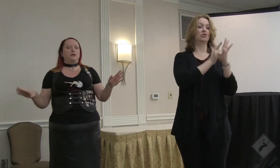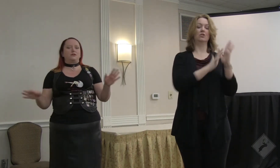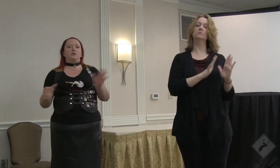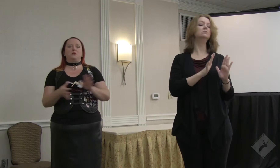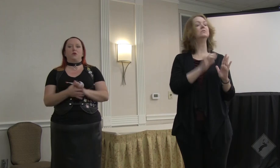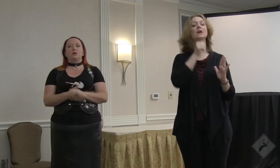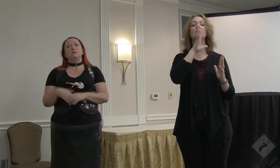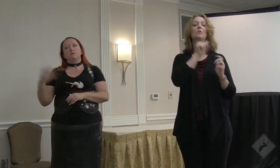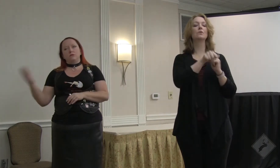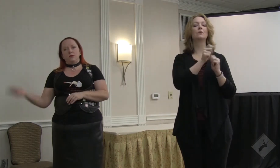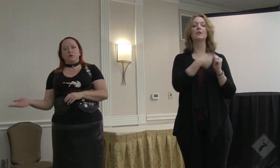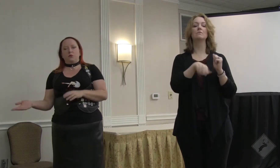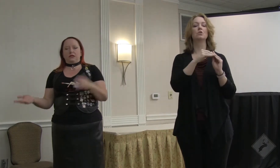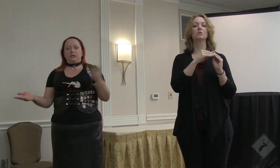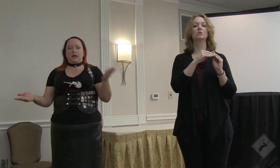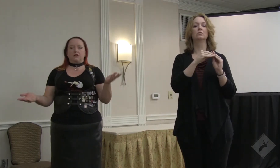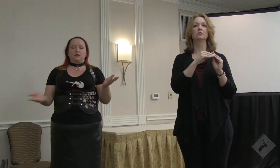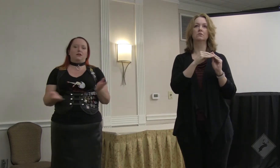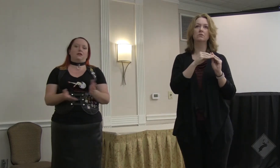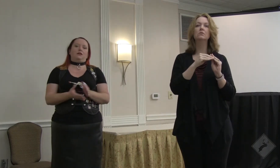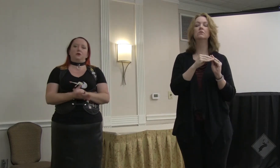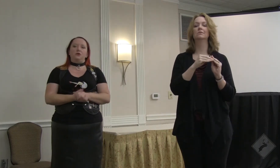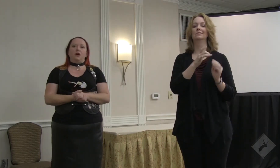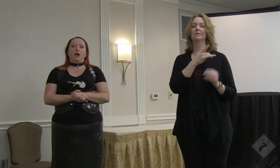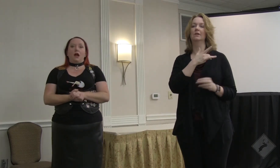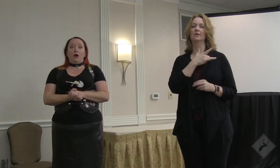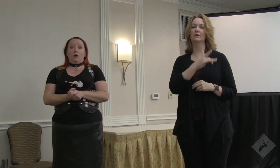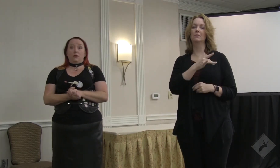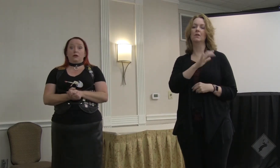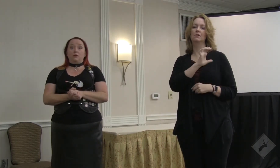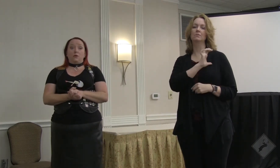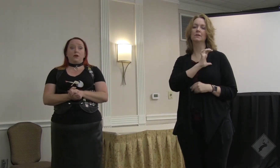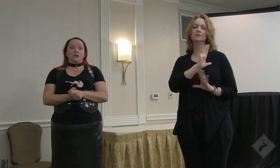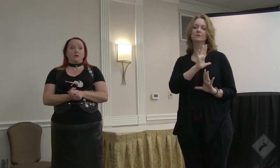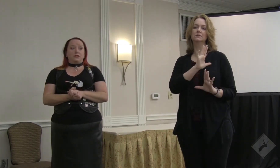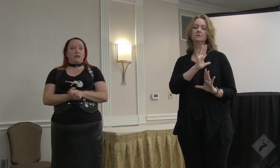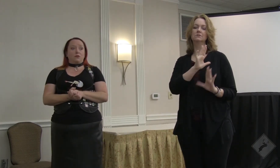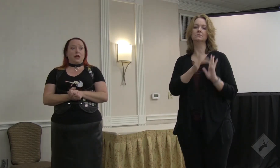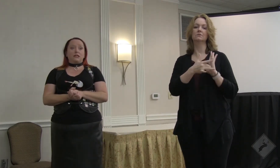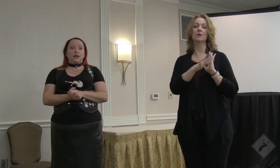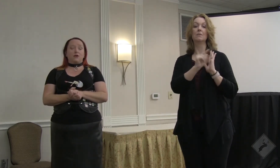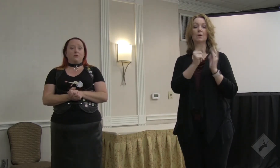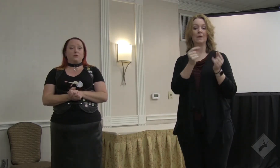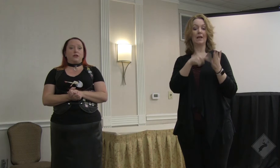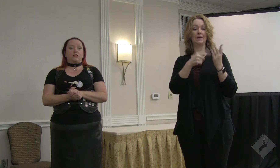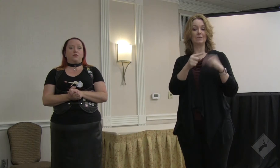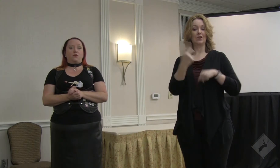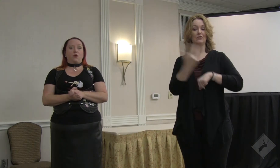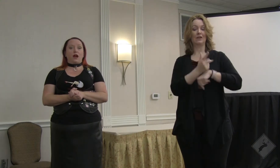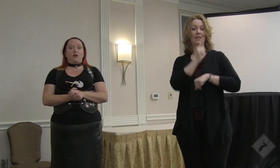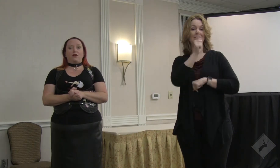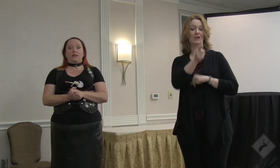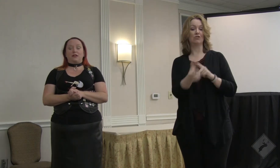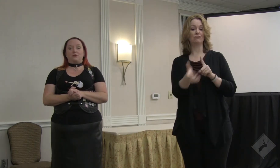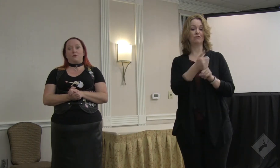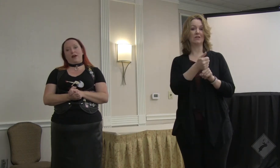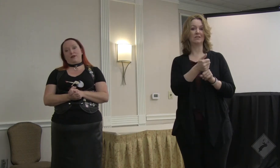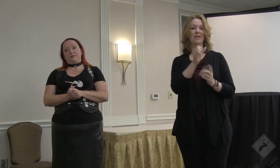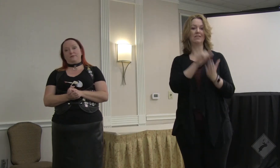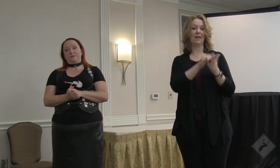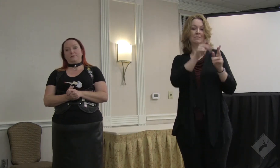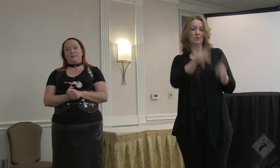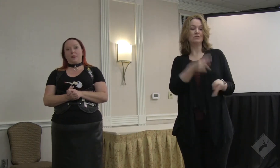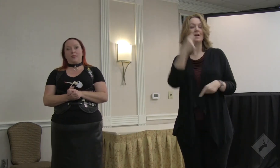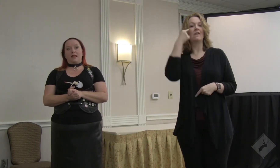well, we're not going to talk to you anymore. Typical police tactic that's nothing new. Well, what was new is that three days later, he was arrested for aggravated sexual